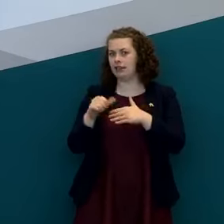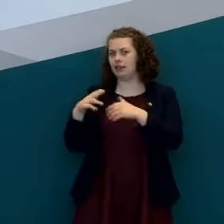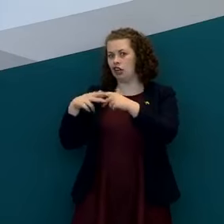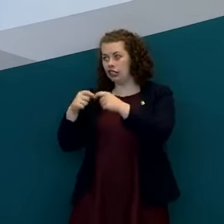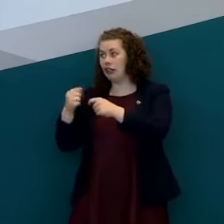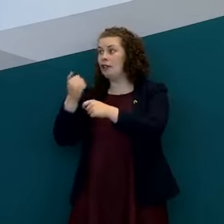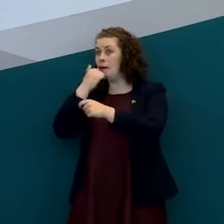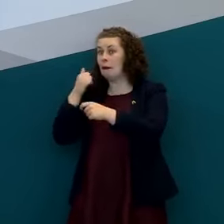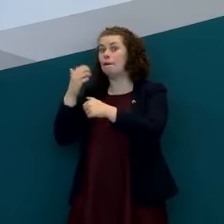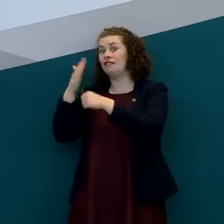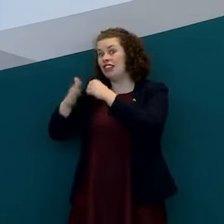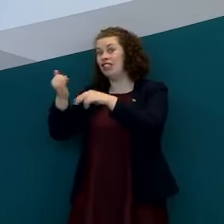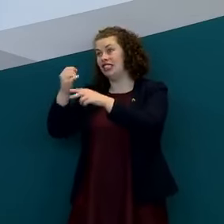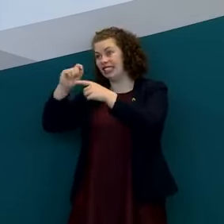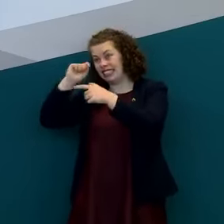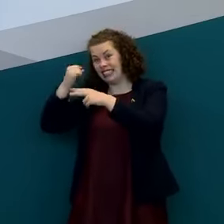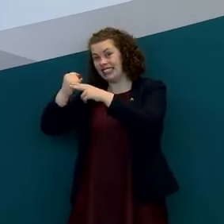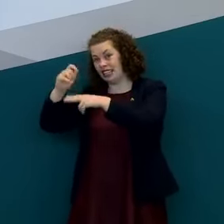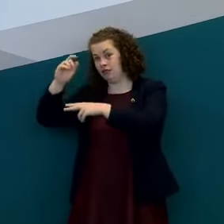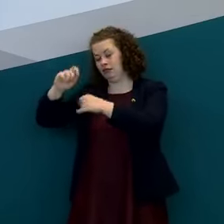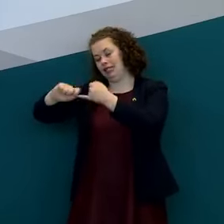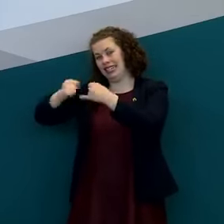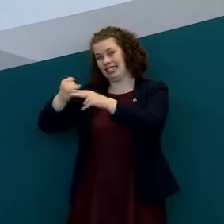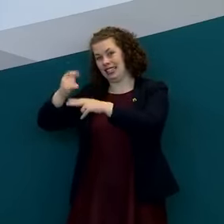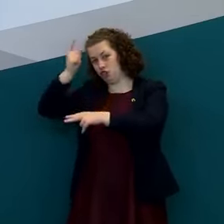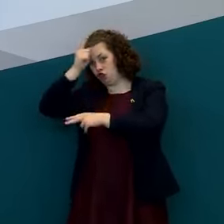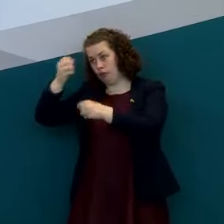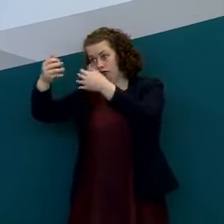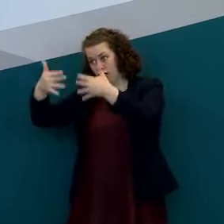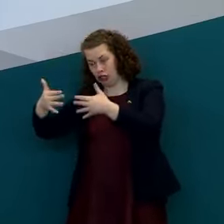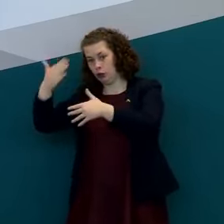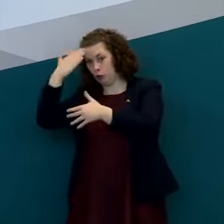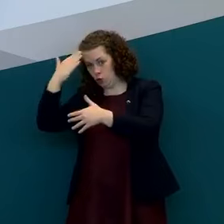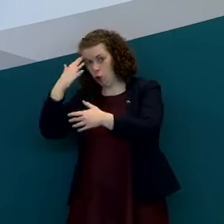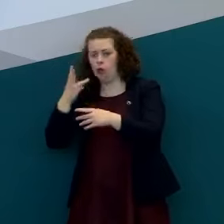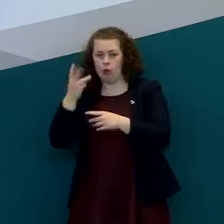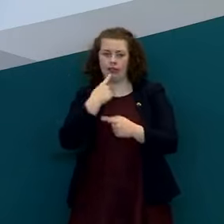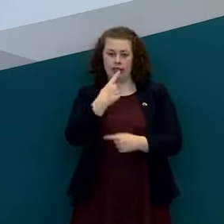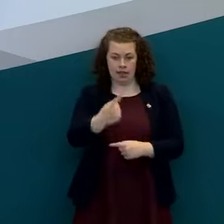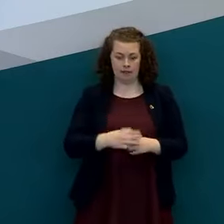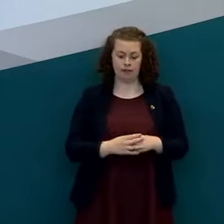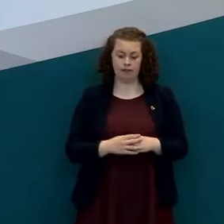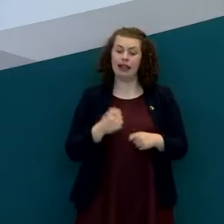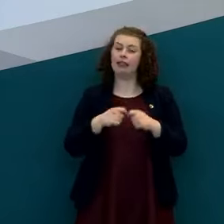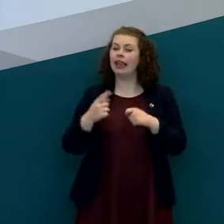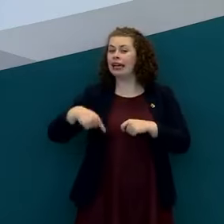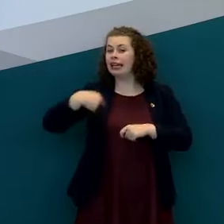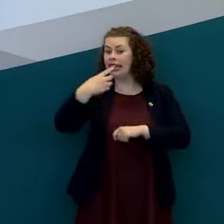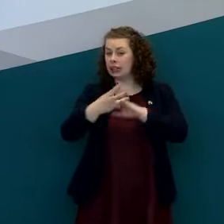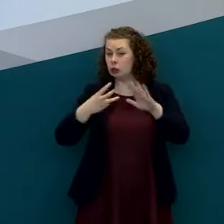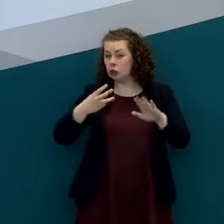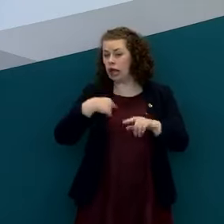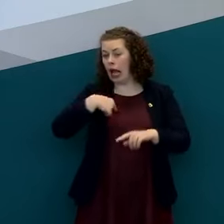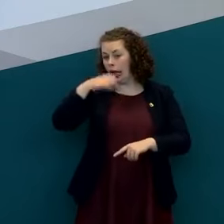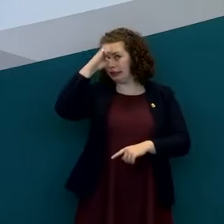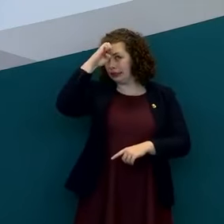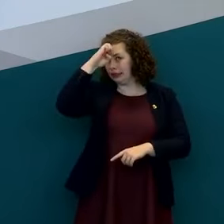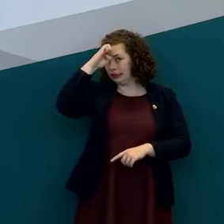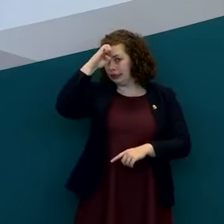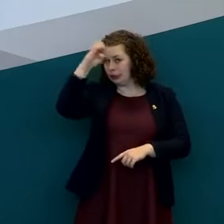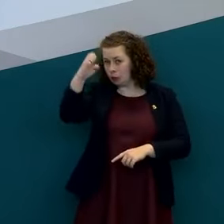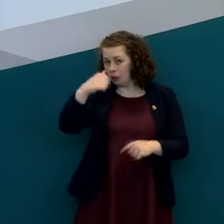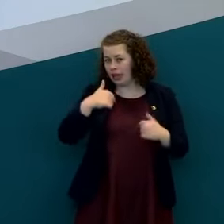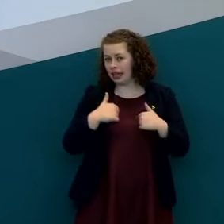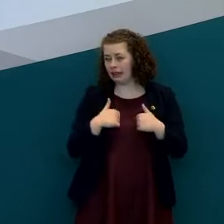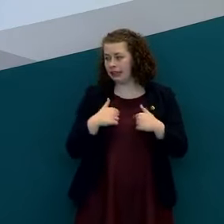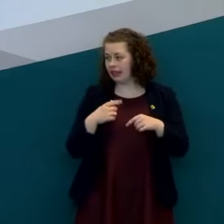and where we get to then hopefully uh within days uh during the course of next week i expect that we're in in the kind of